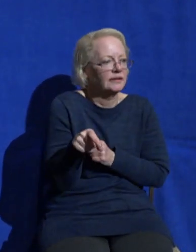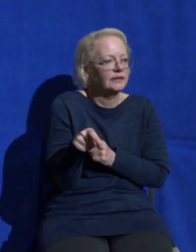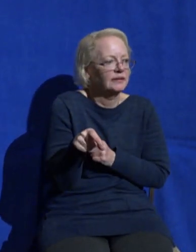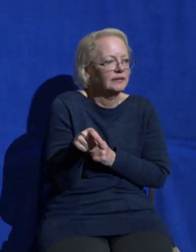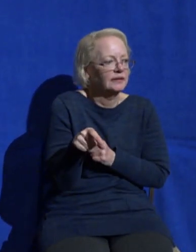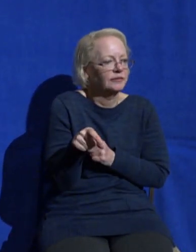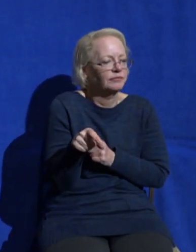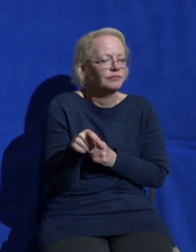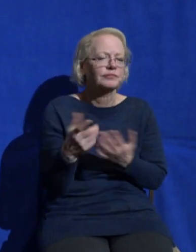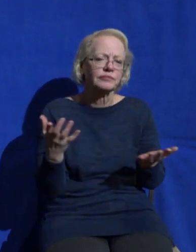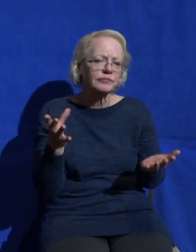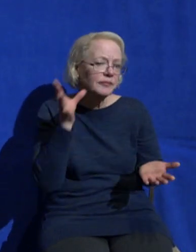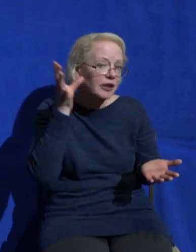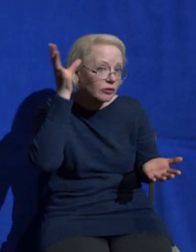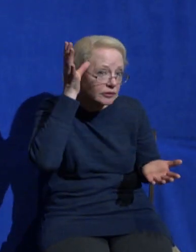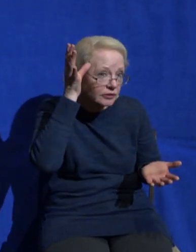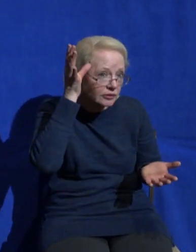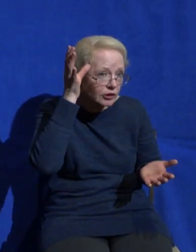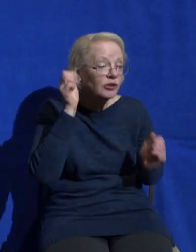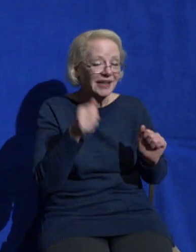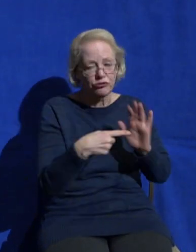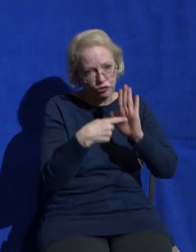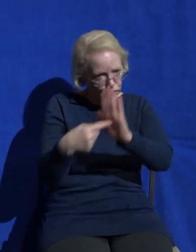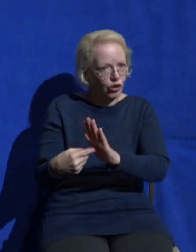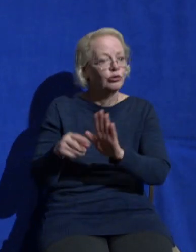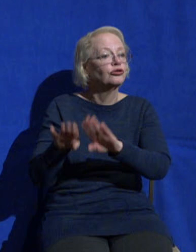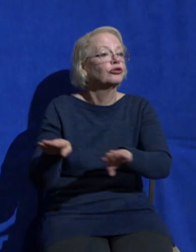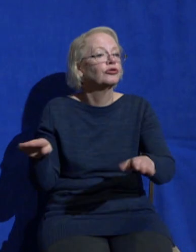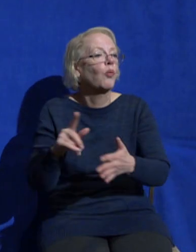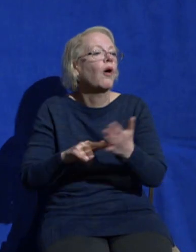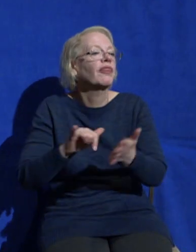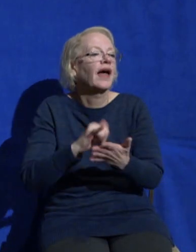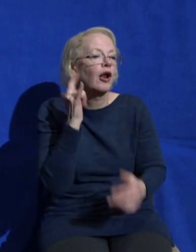like one of my greatest concerns is that intimacy with God is not normal for most Christians